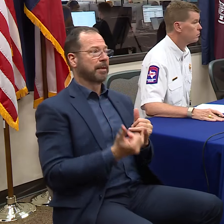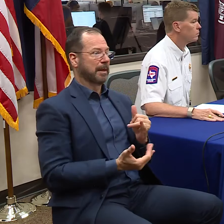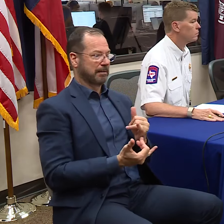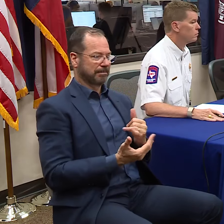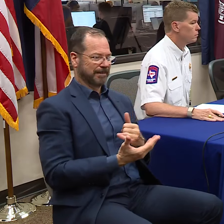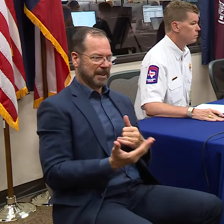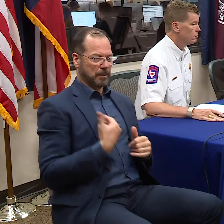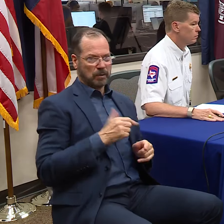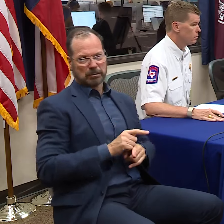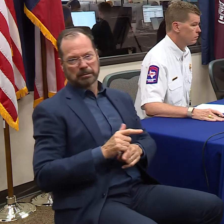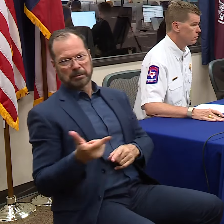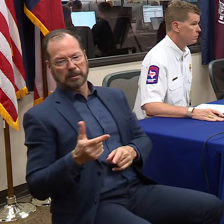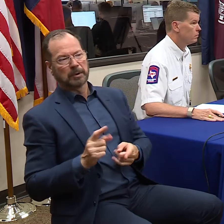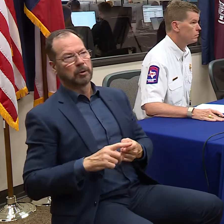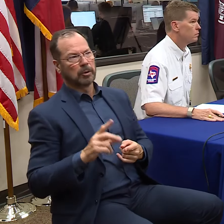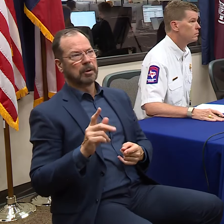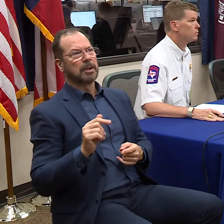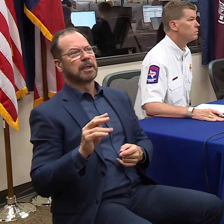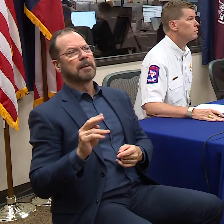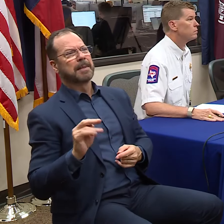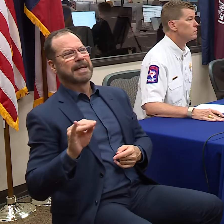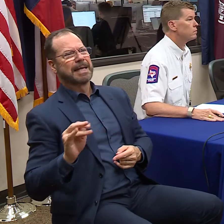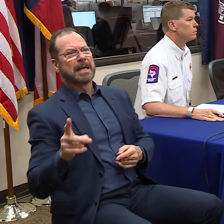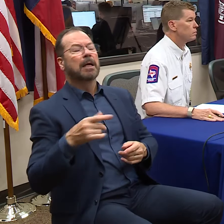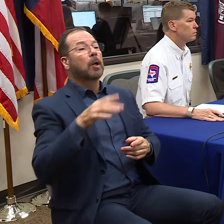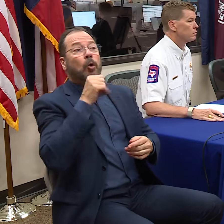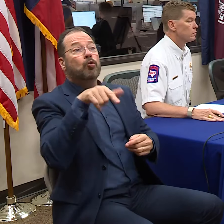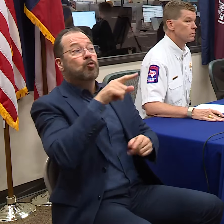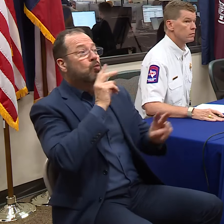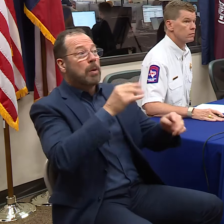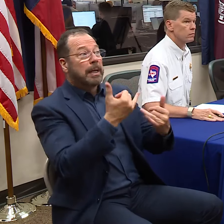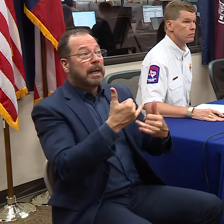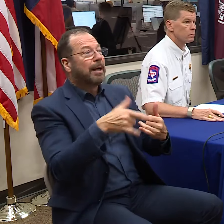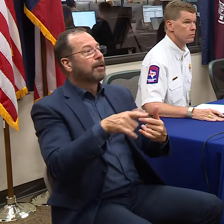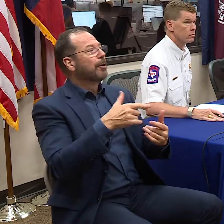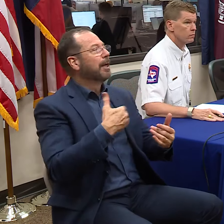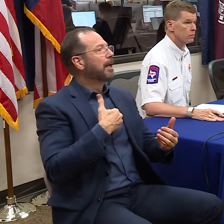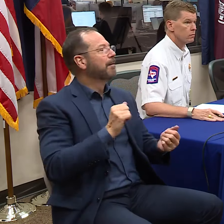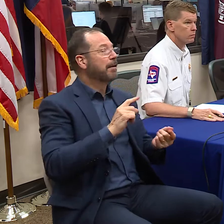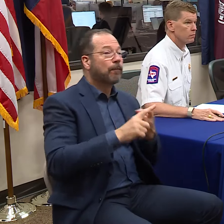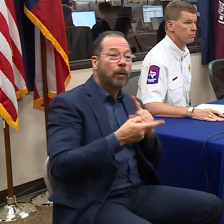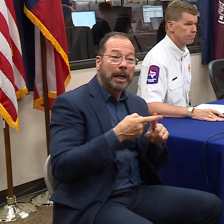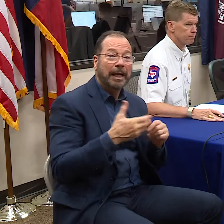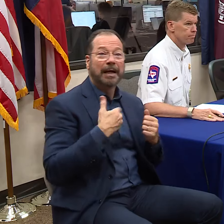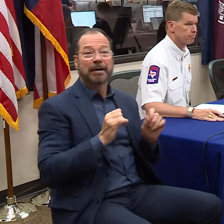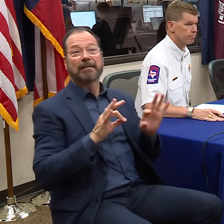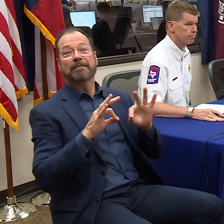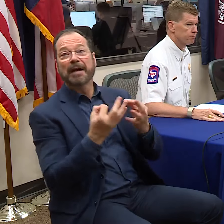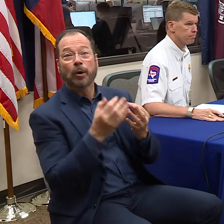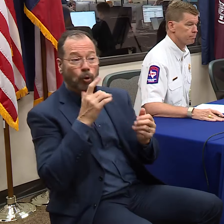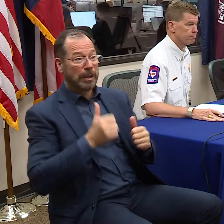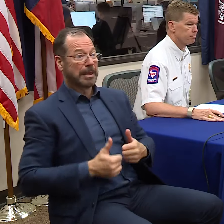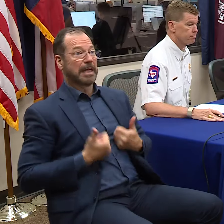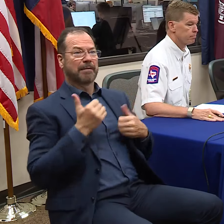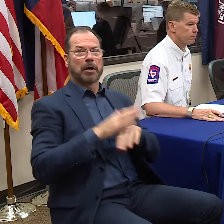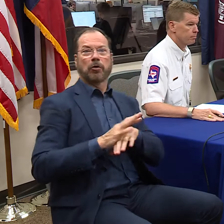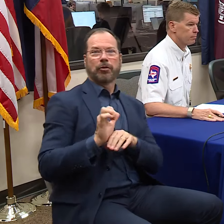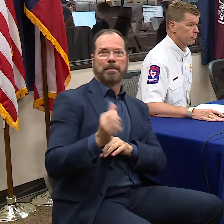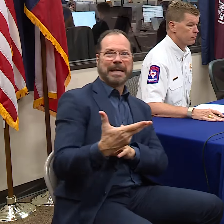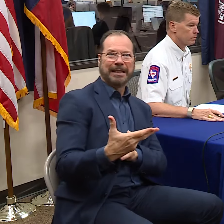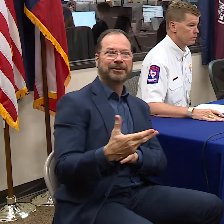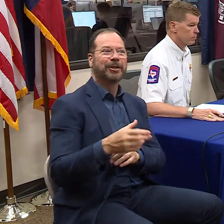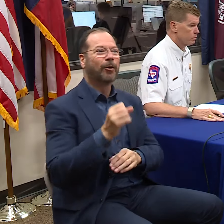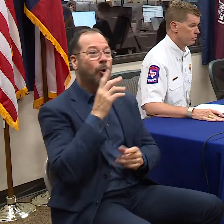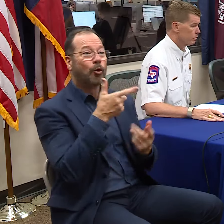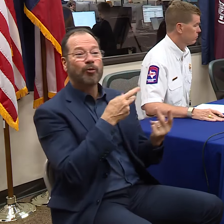I turn it over to Nim, is many of you who are watching now have friends and family who live on the coast or